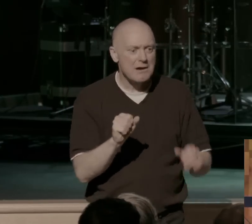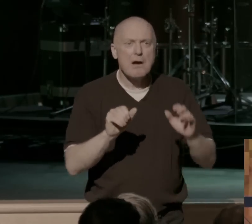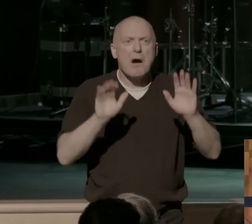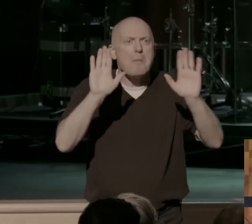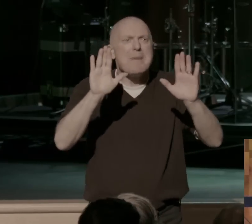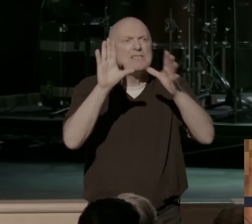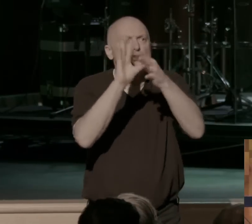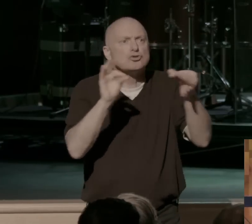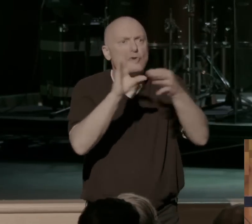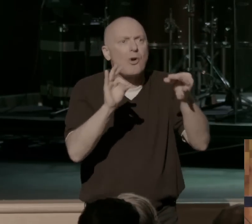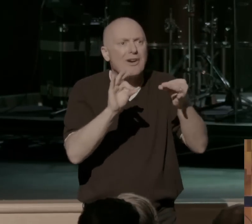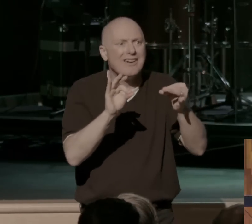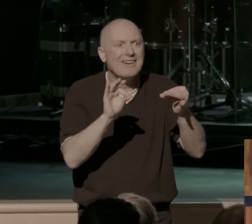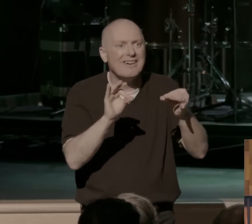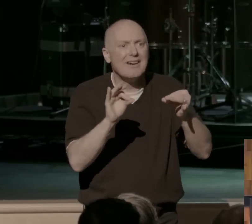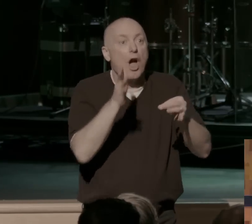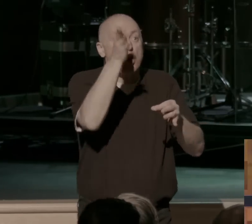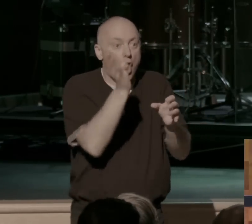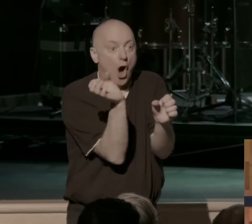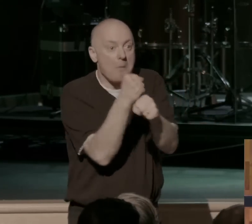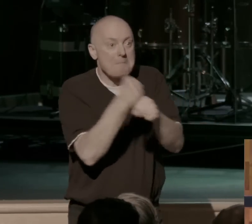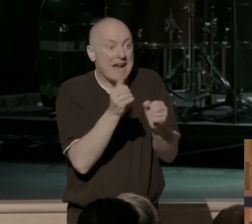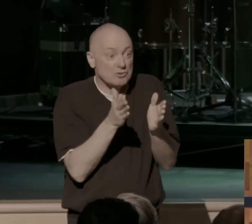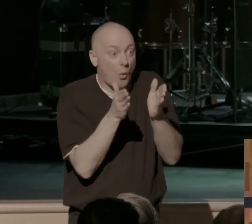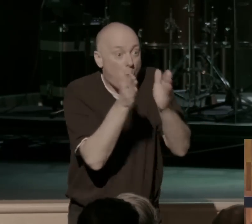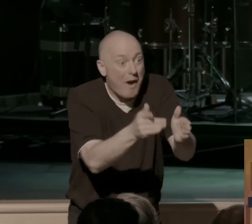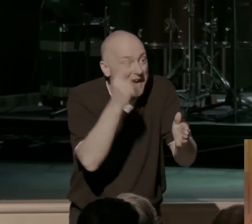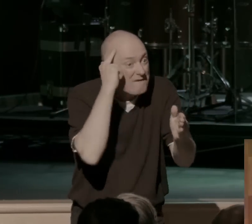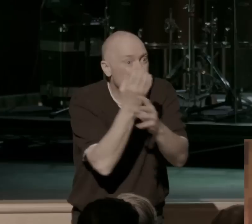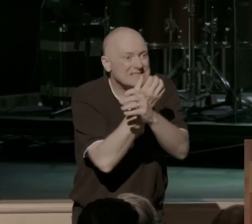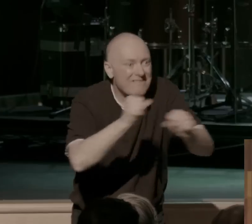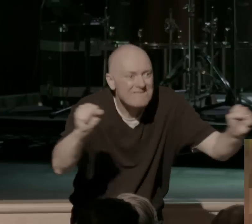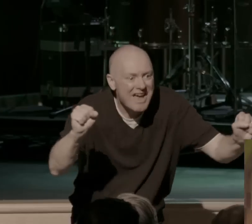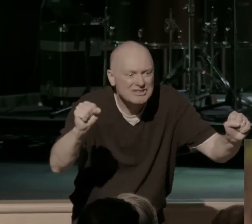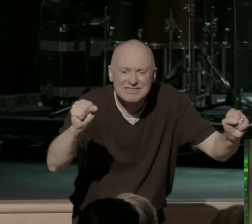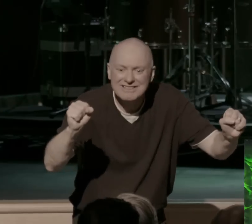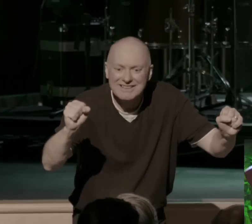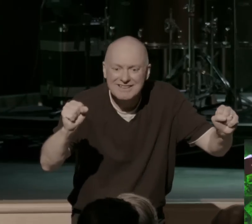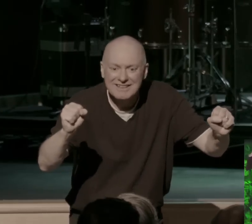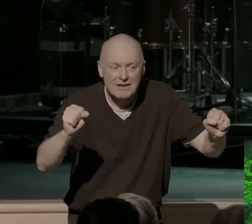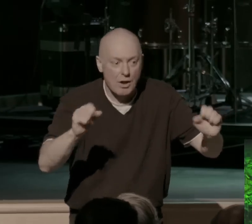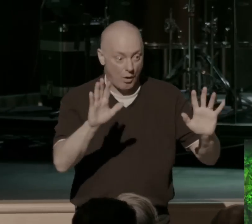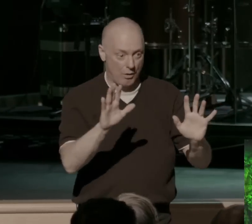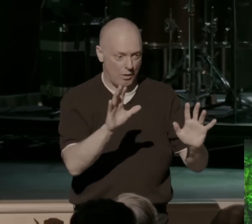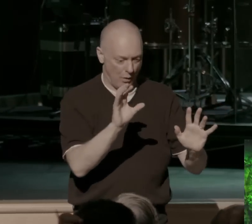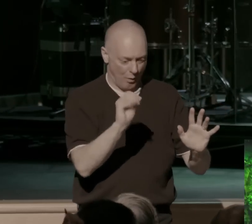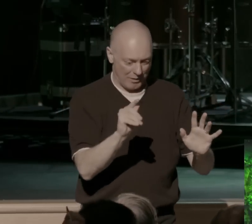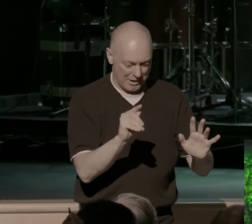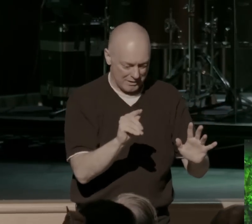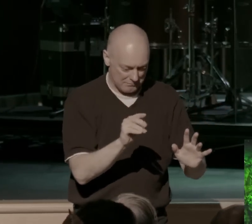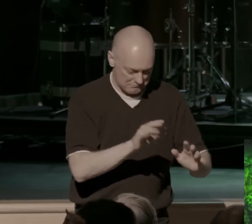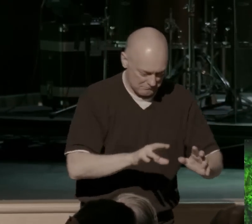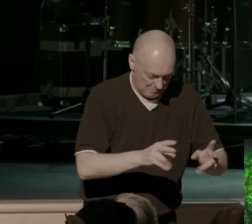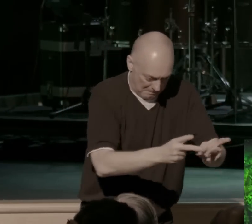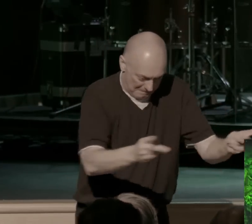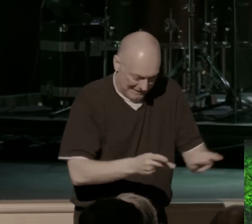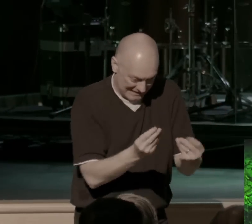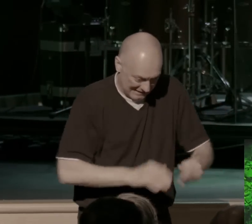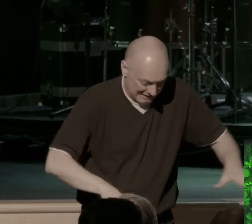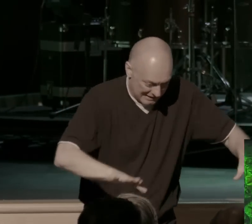in Jesus Christ. God makes a way for their salvation. He says, hey, here's what you're going to do. You're going to take this spotless lamb, and you're to take the lamb, and you're going